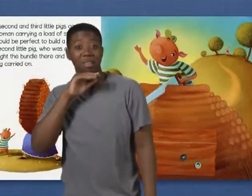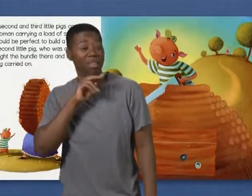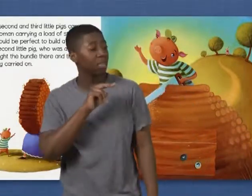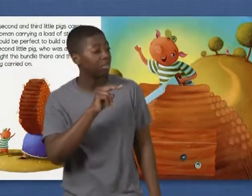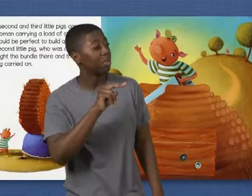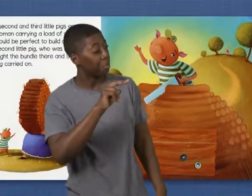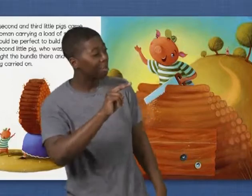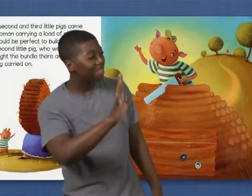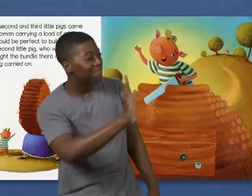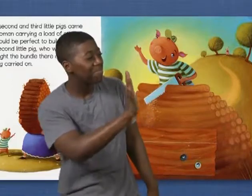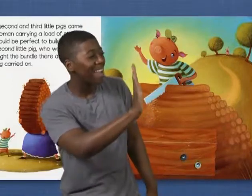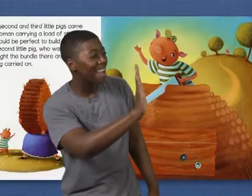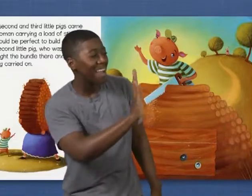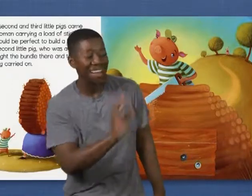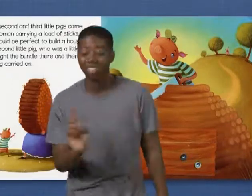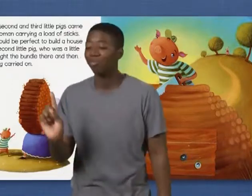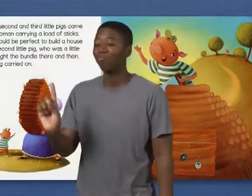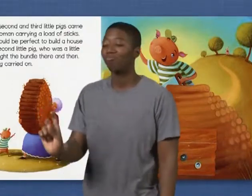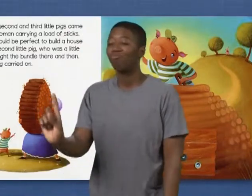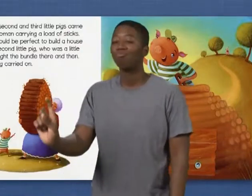The third little pig carried on.